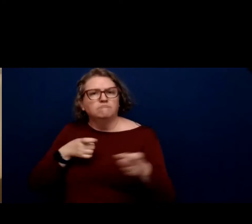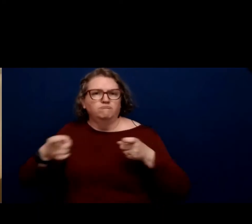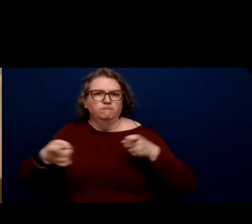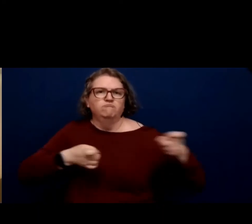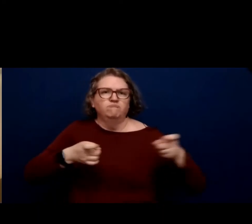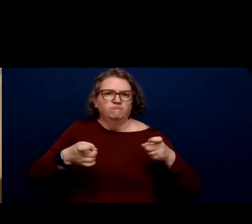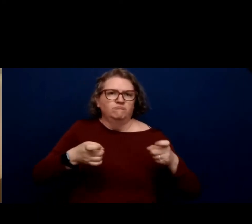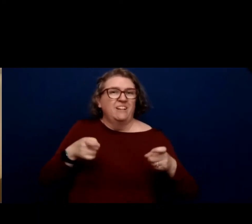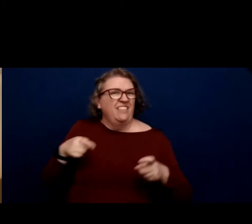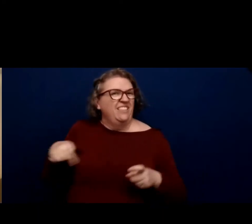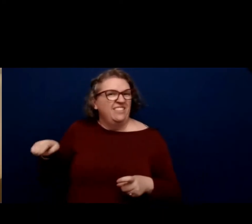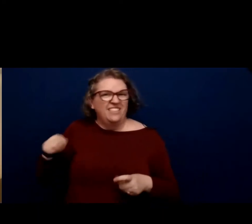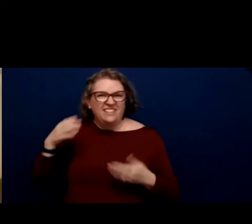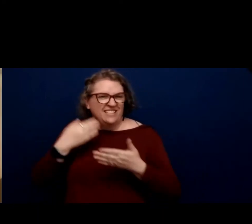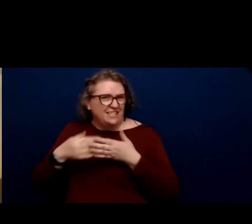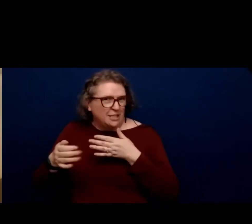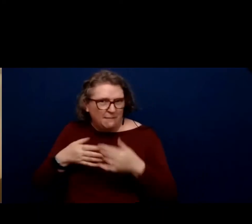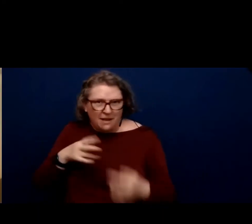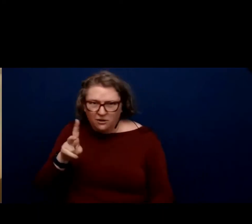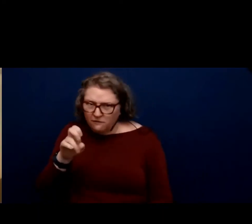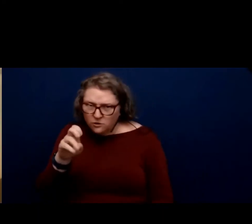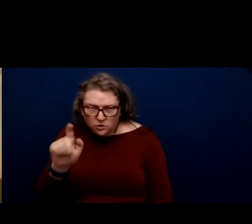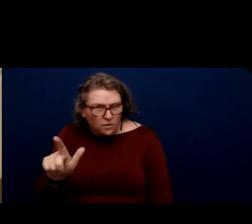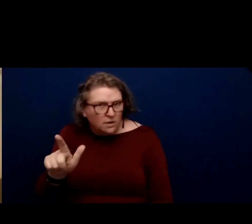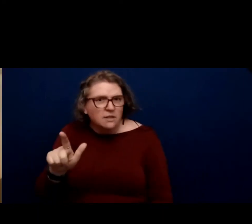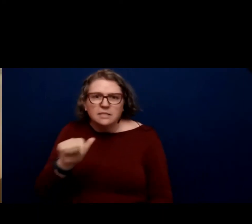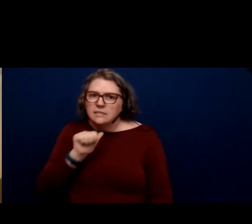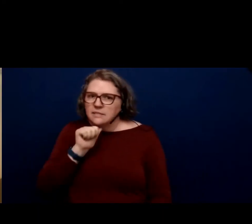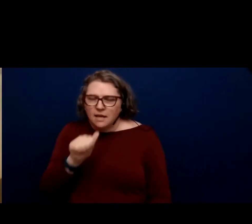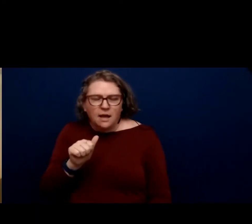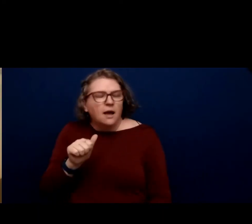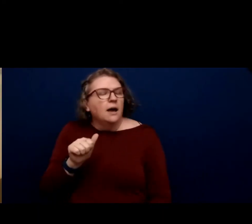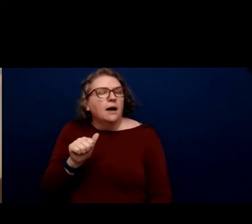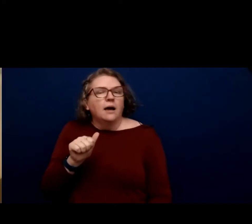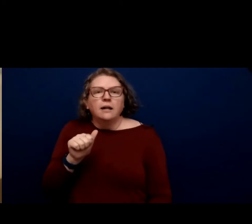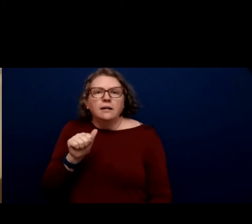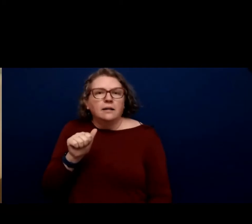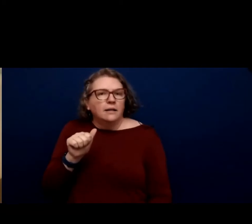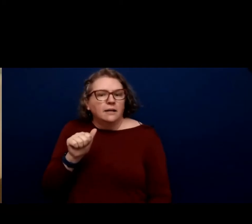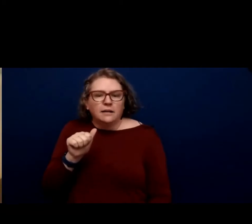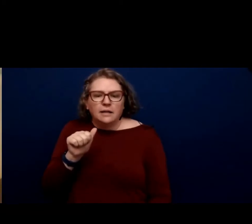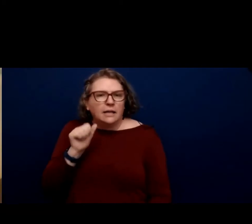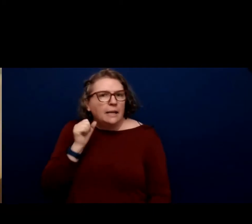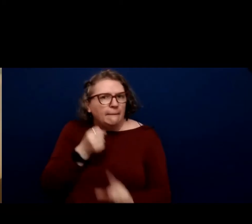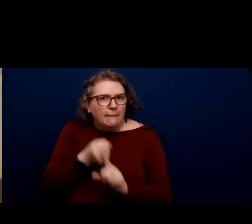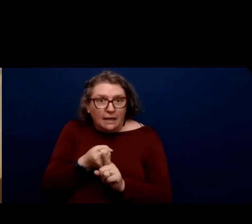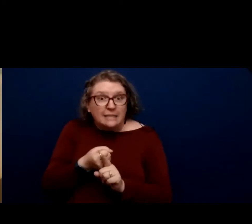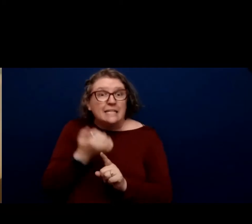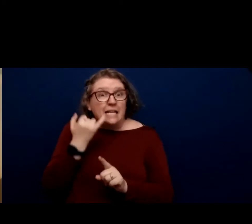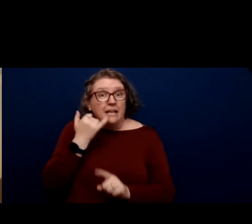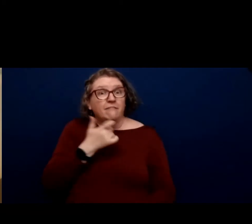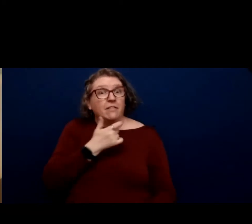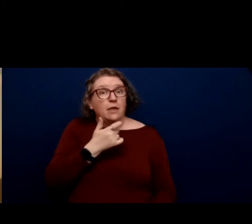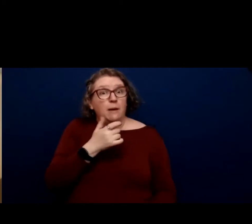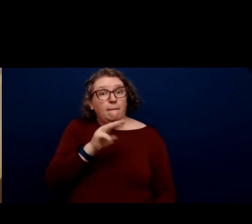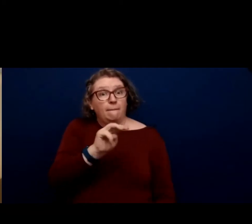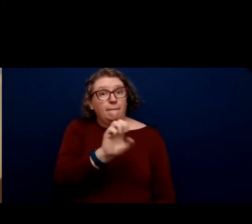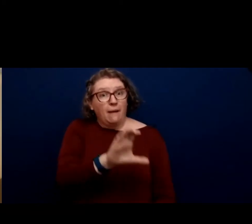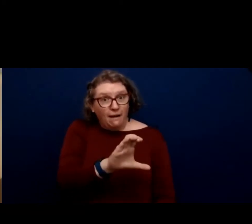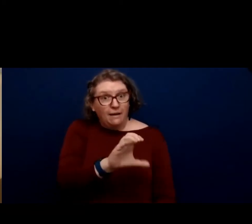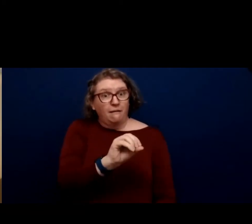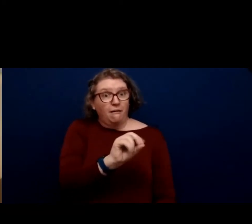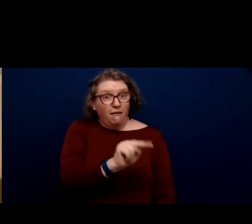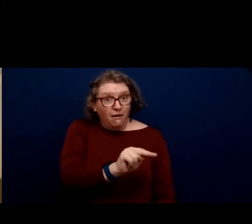makes no difference that it's virtual. The persons attending can have their mics on. If there are too many